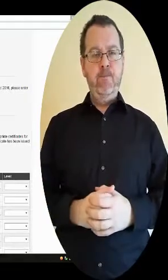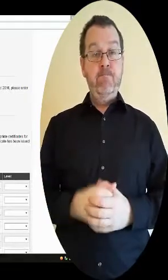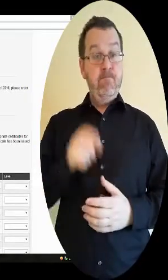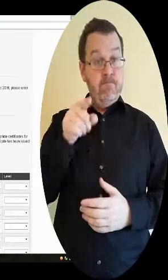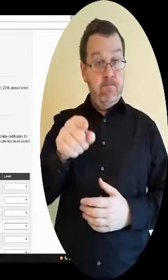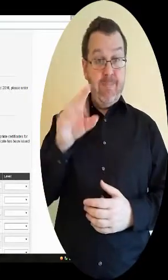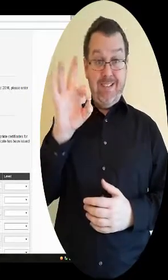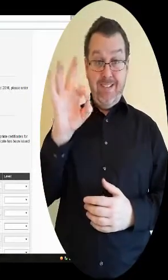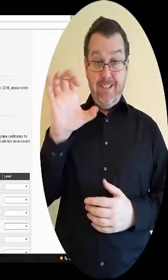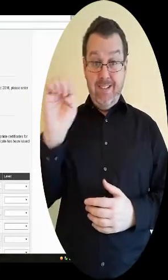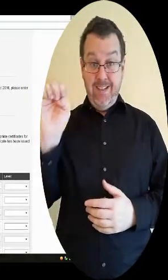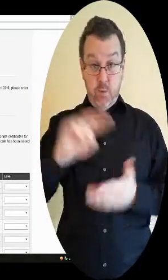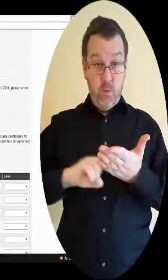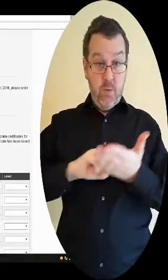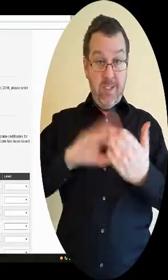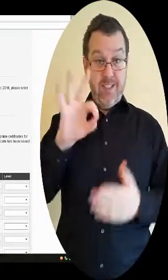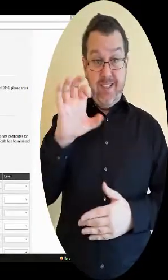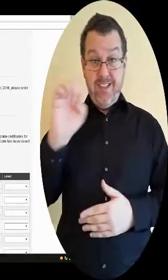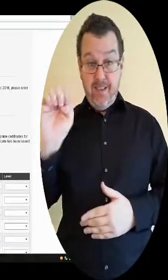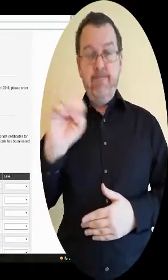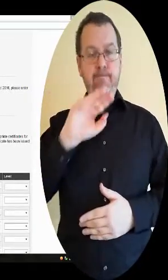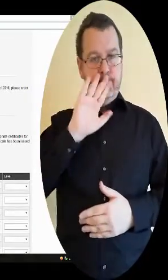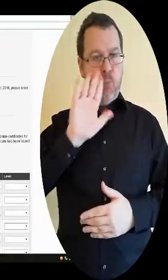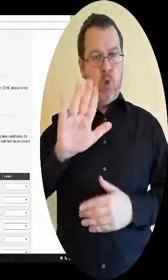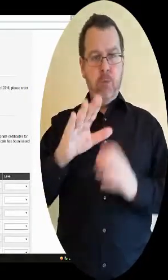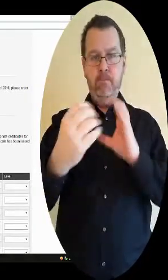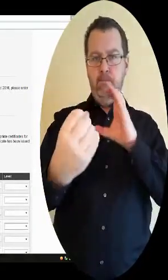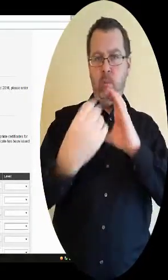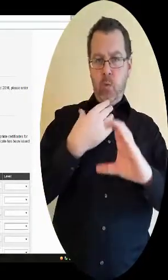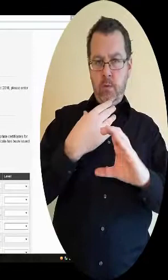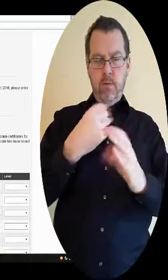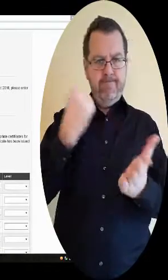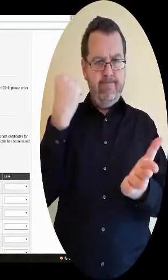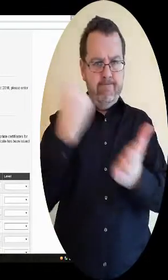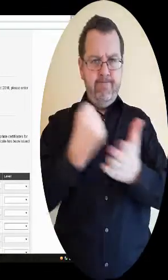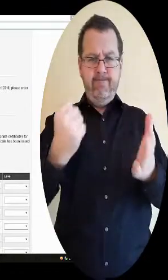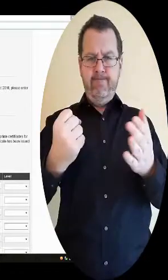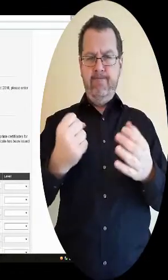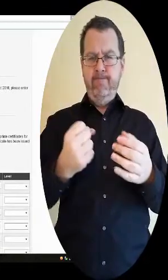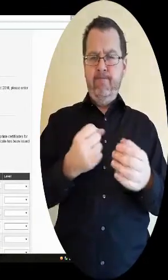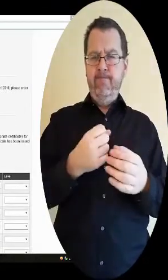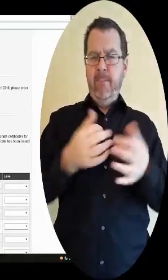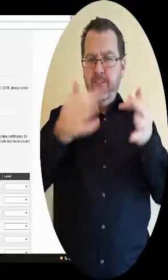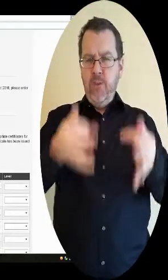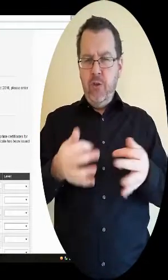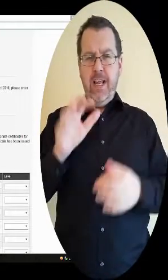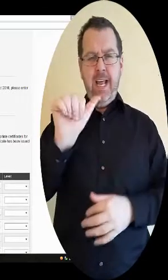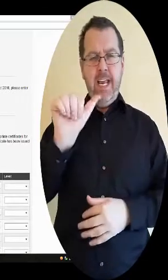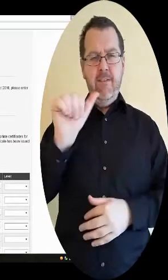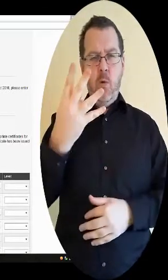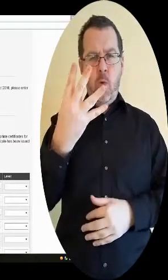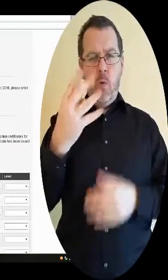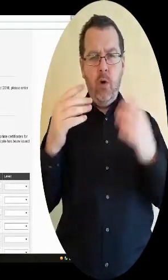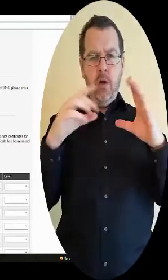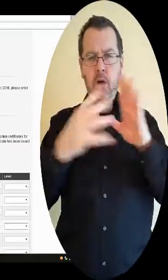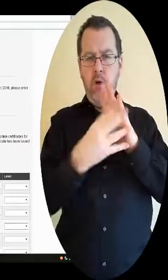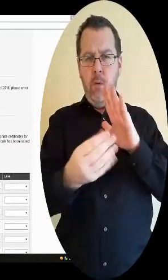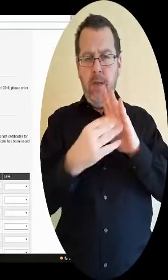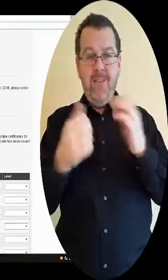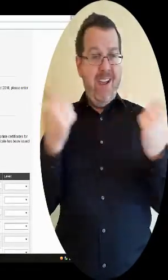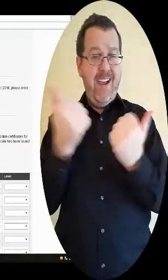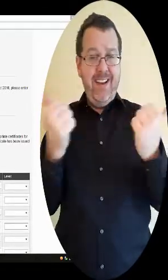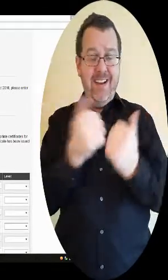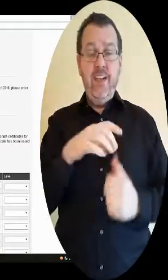As a GCE applicant, you are required to post certified A4 photocopies of the appropriate certificates for any